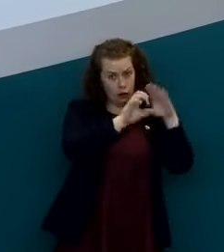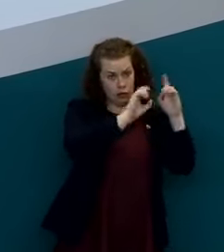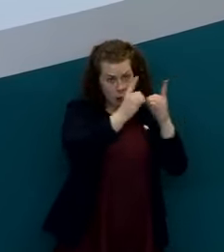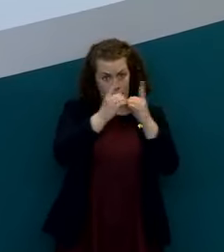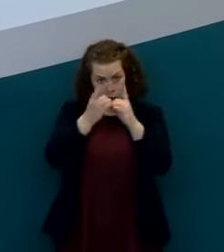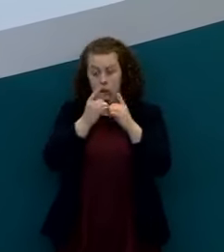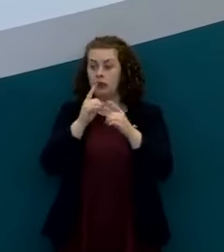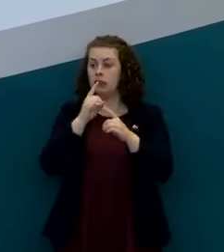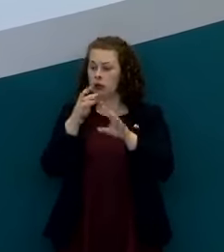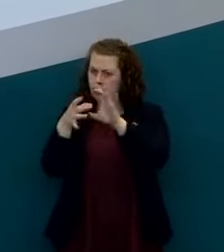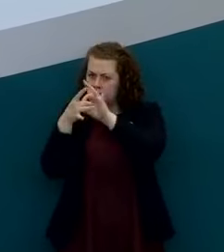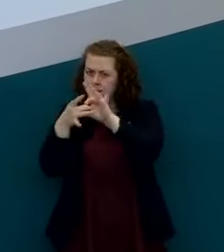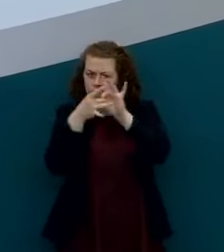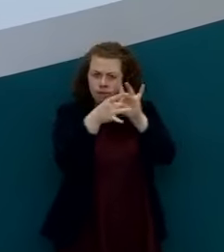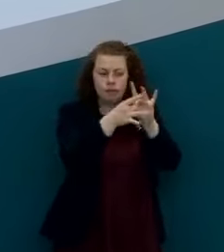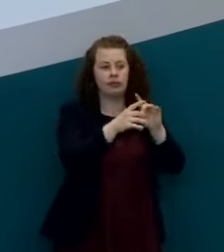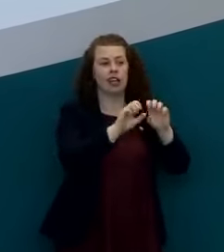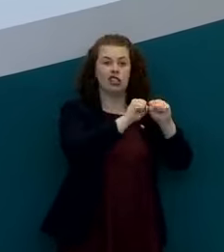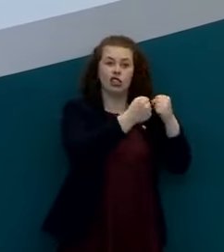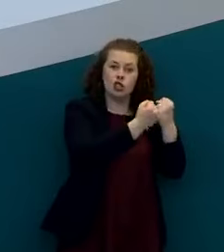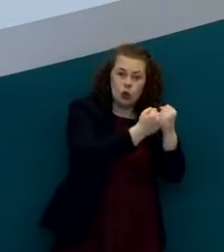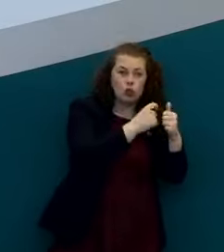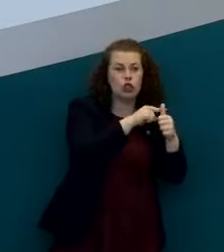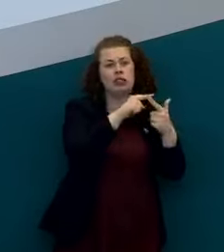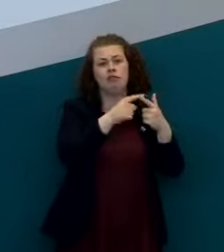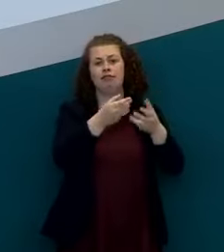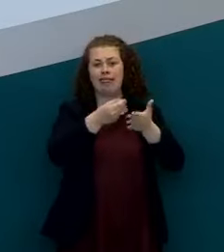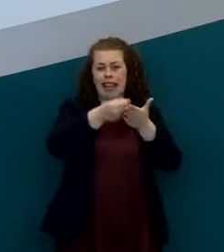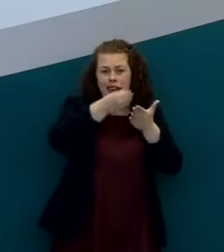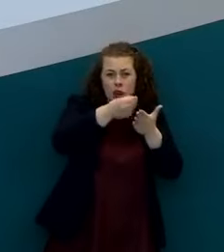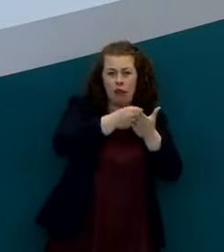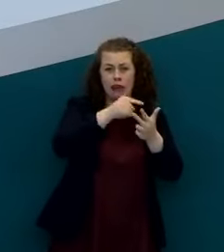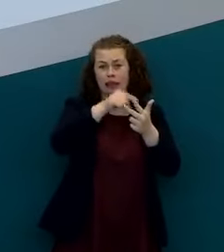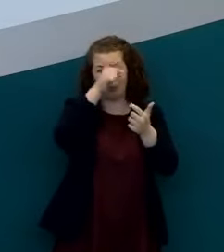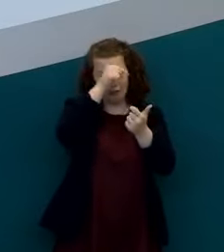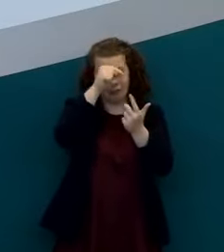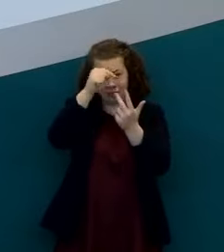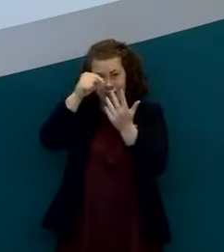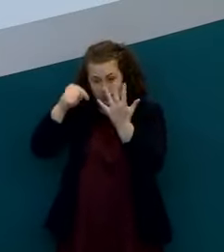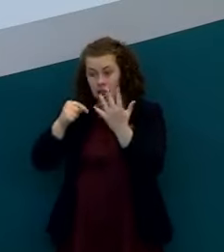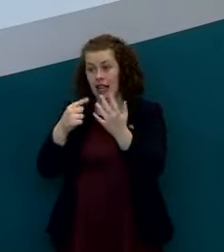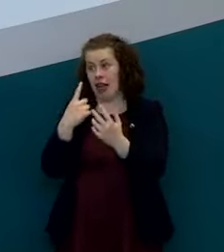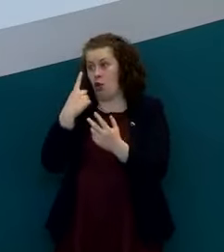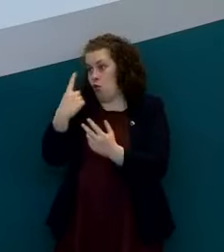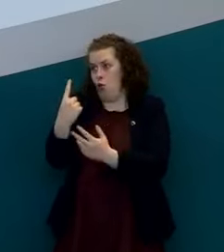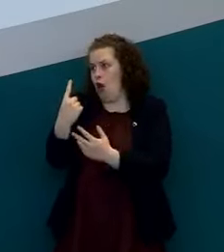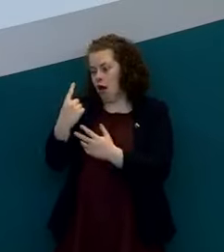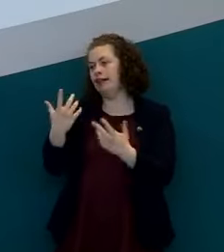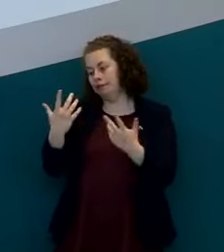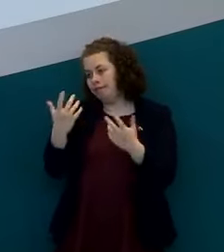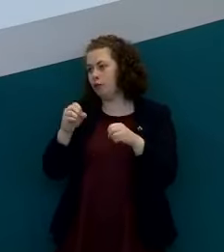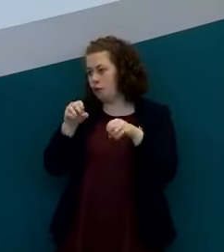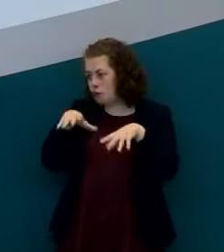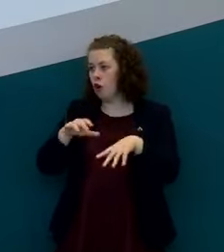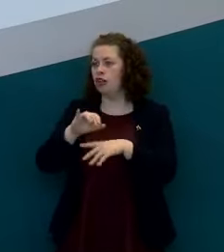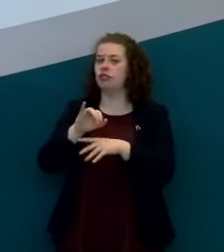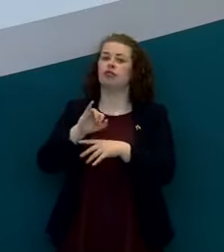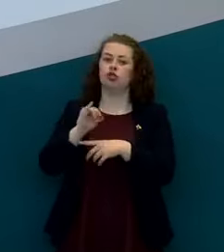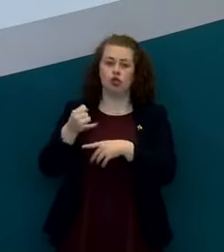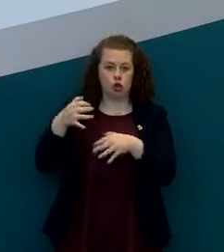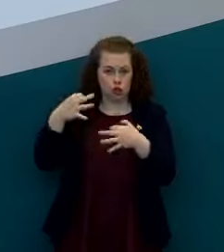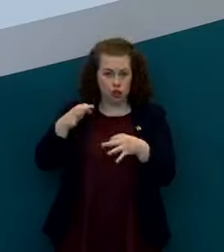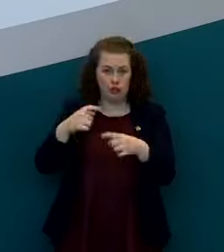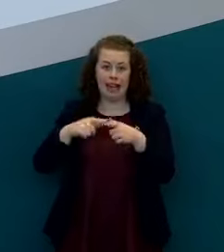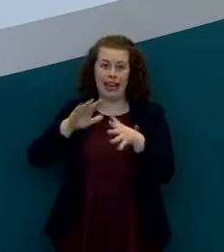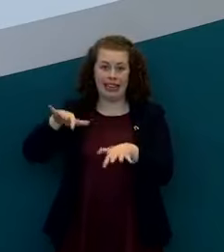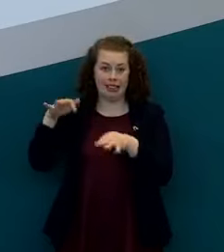different both social economic and societal implications arising of which that's clearly just one we'll continue to